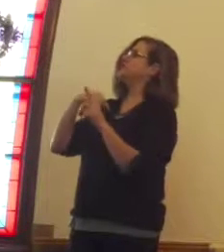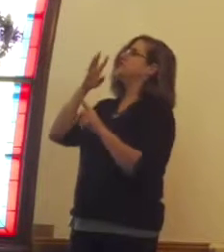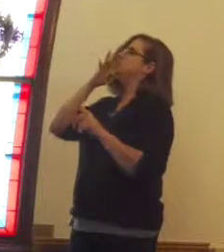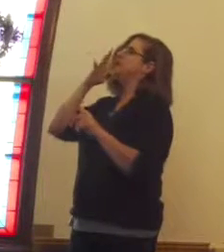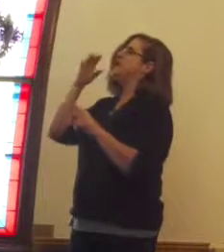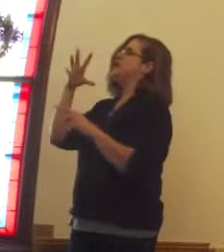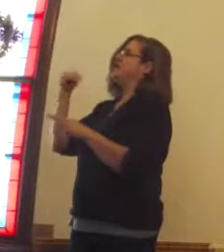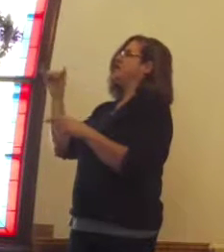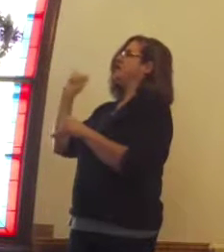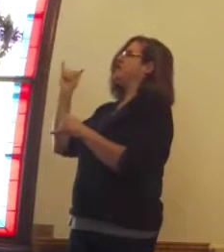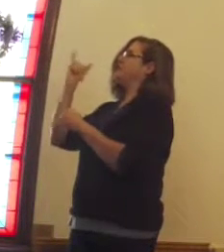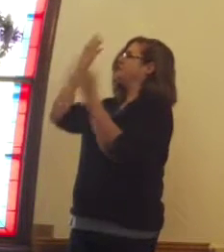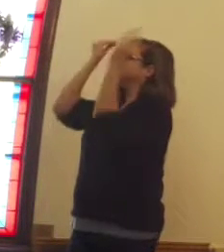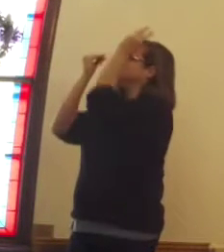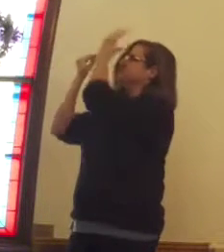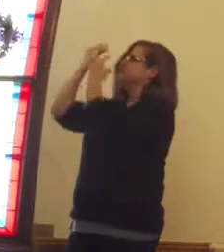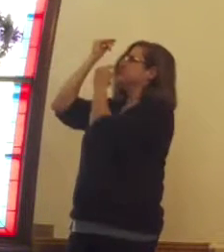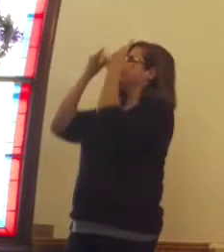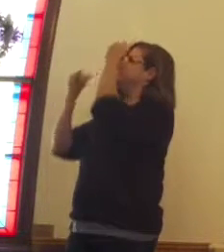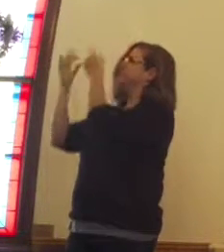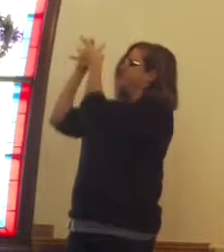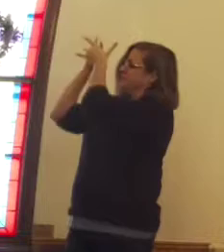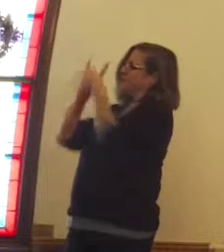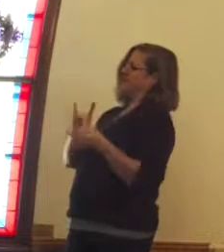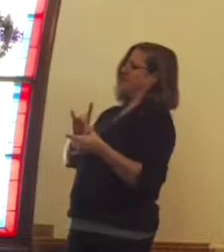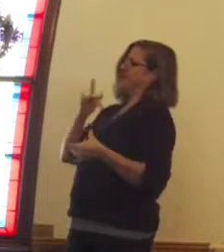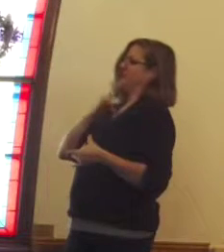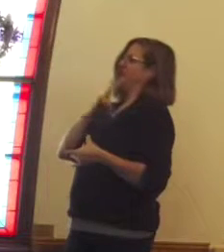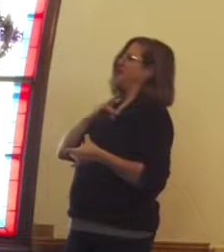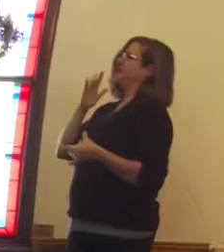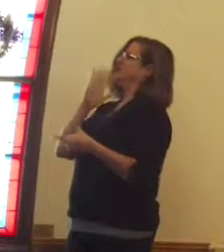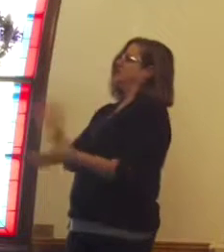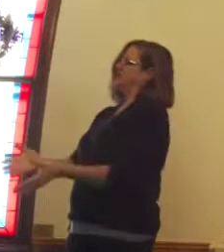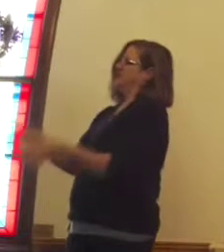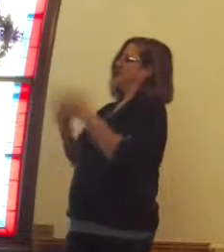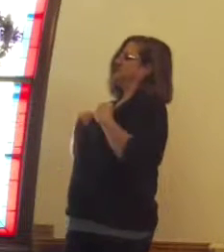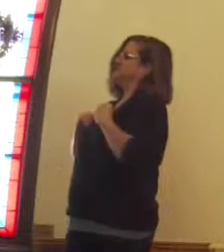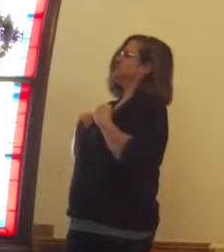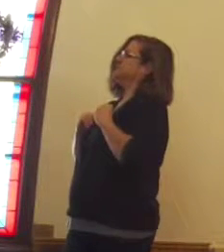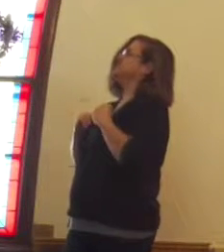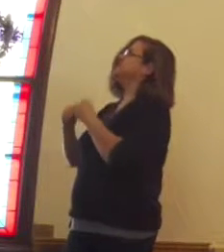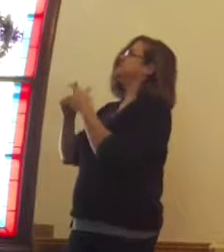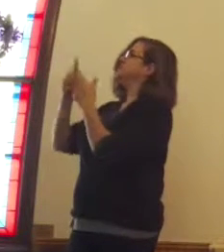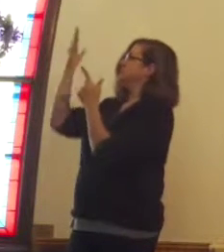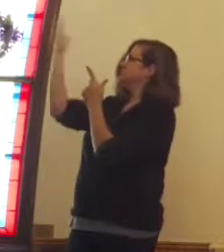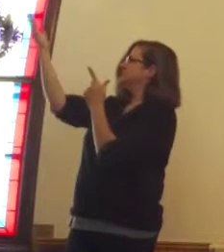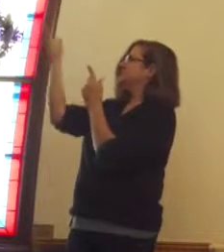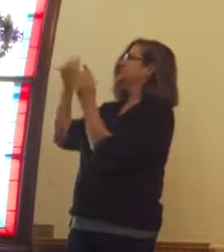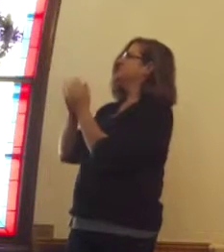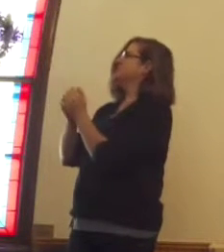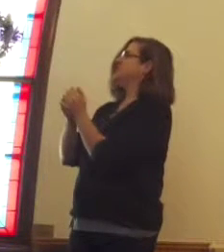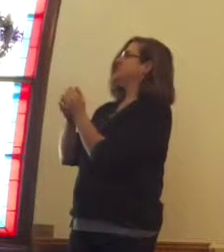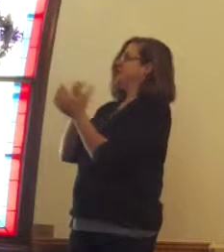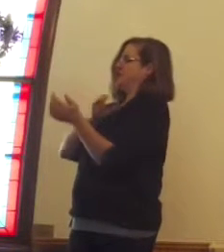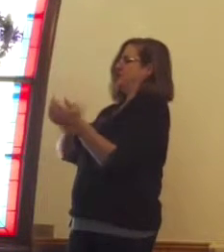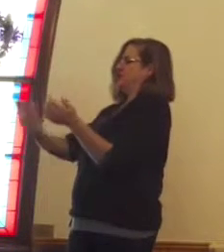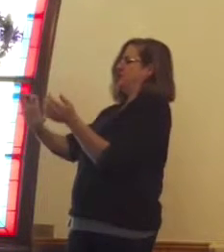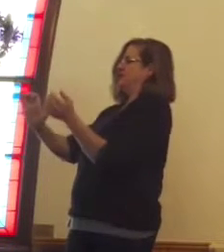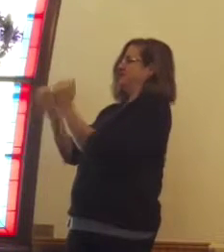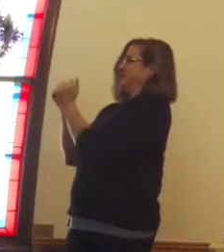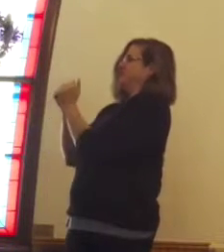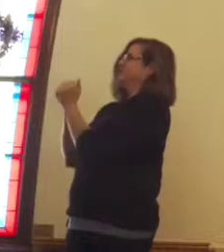meditations that come from each and every one of our hearts. May they ever be acceptable to you. In Christ we pray.